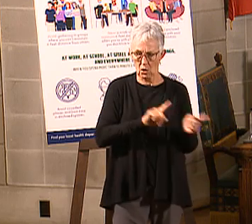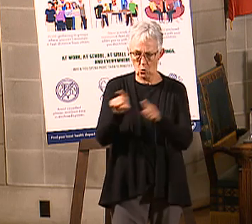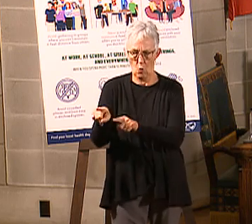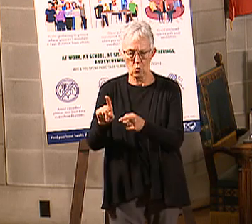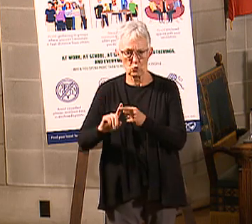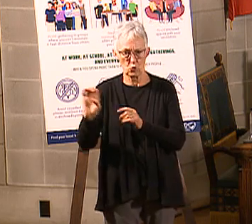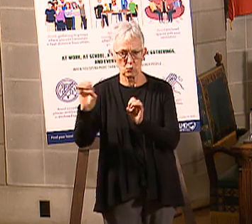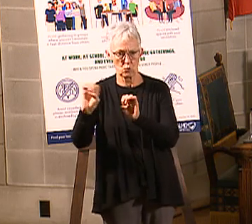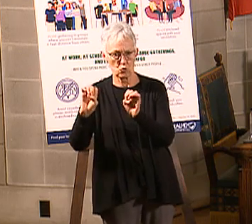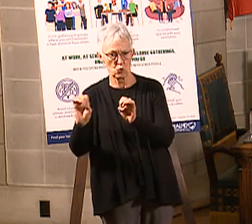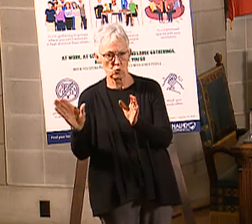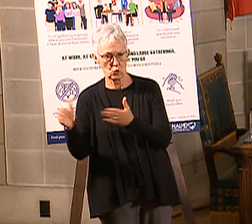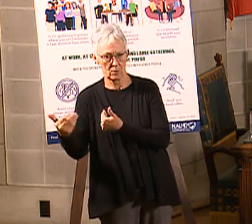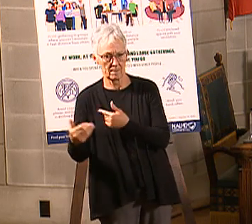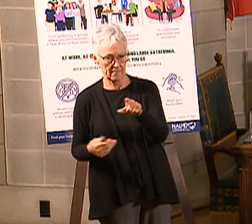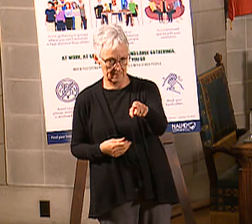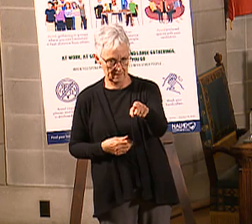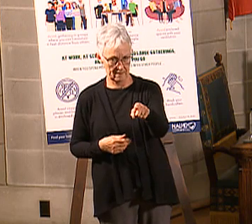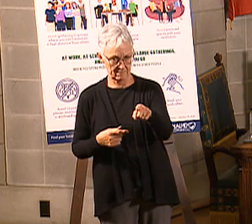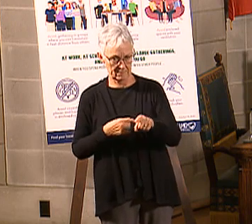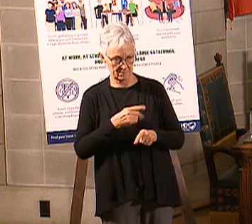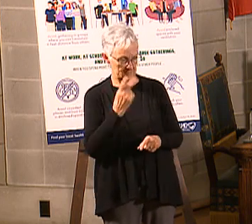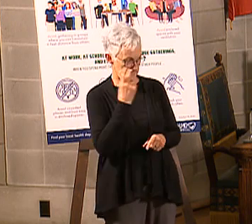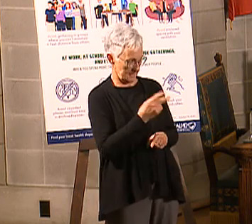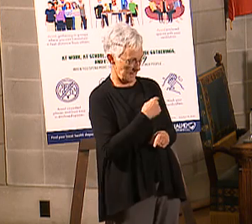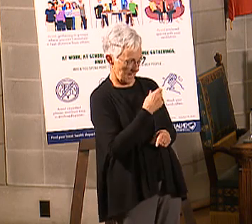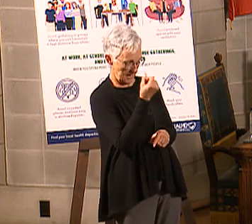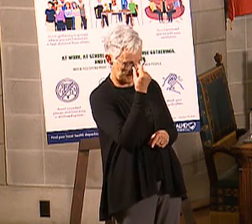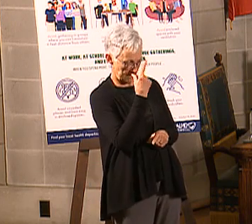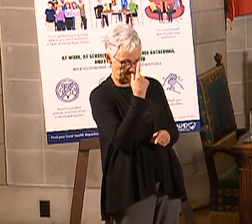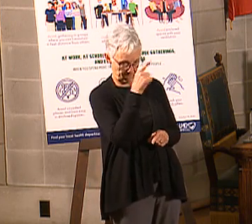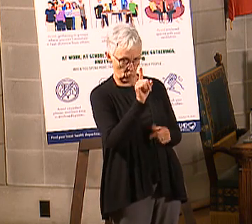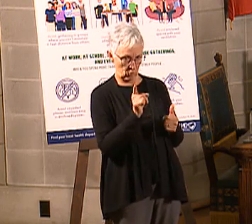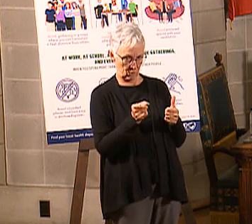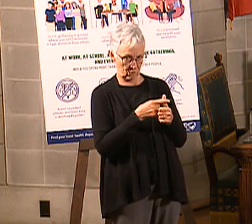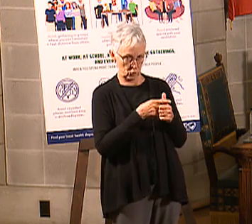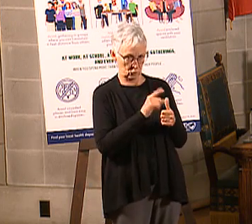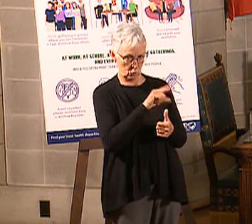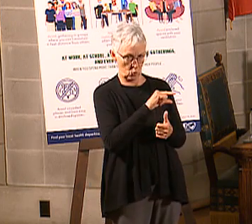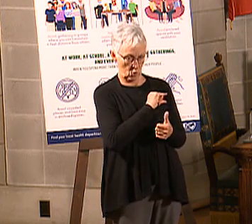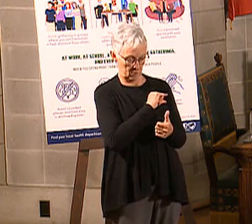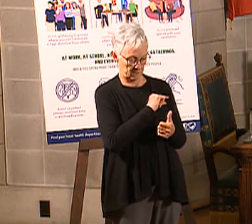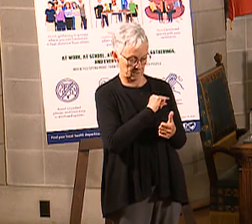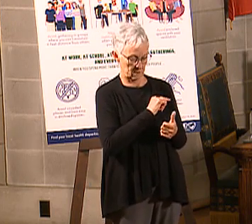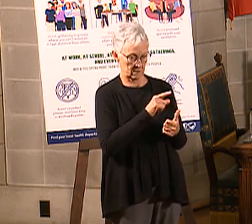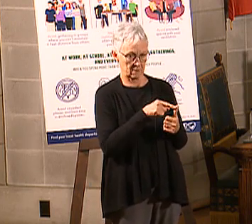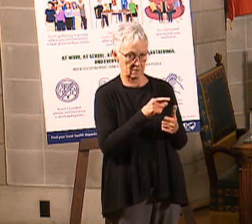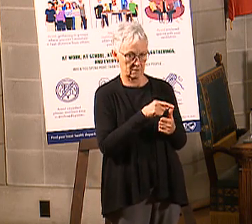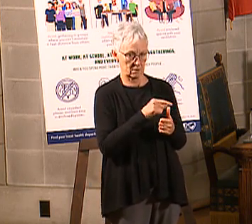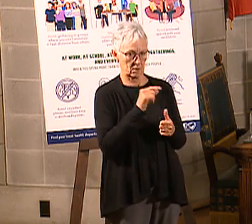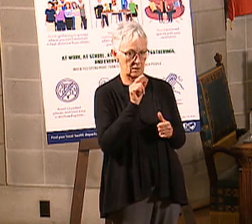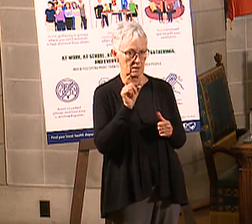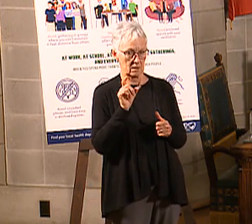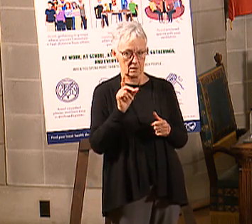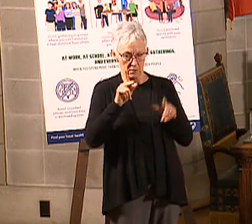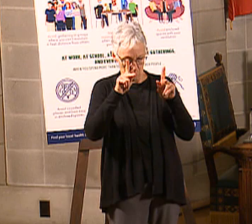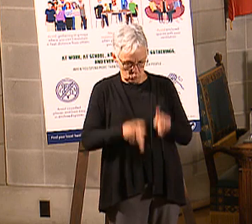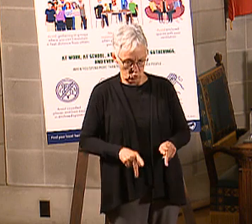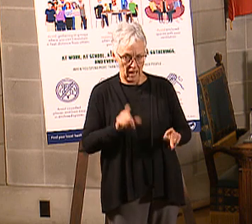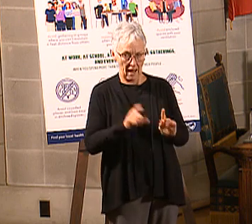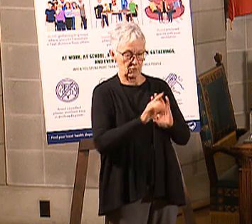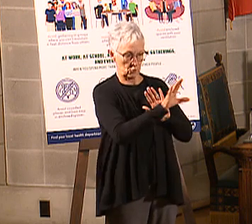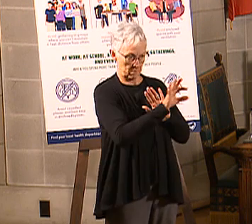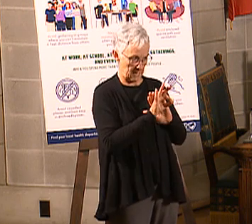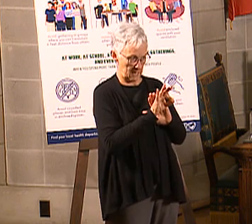I want to see if I understand the three conditions for the first qualification. Yes, sir. You pick or are assigned